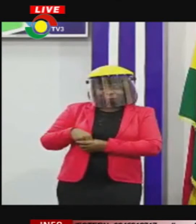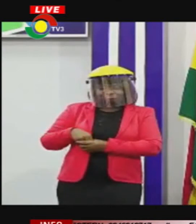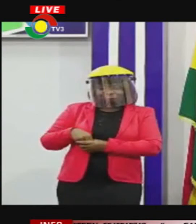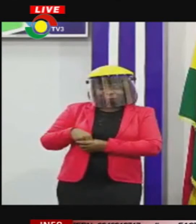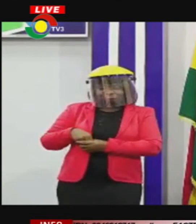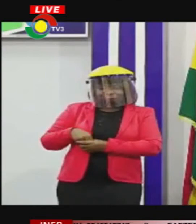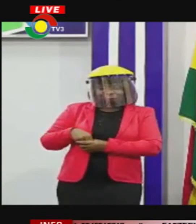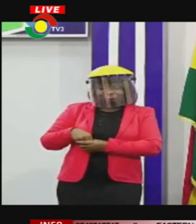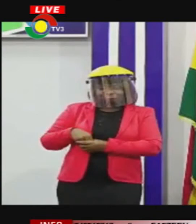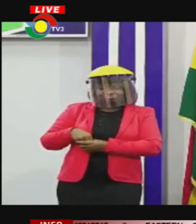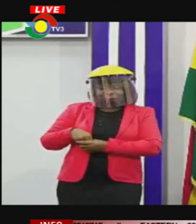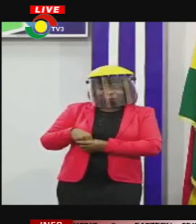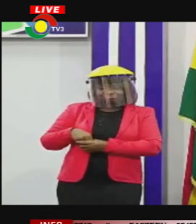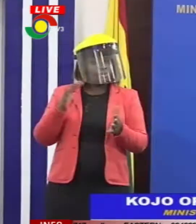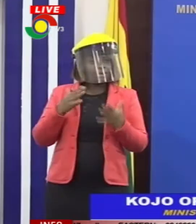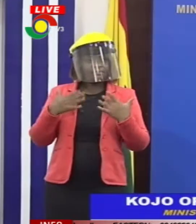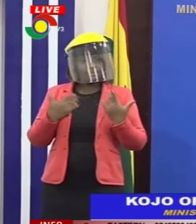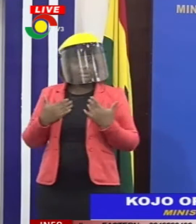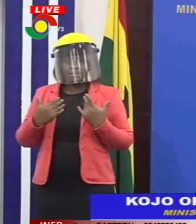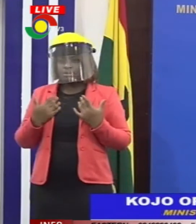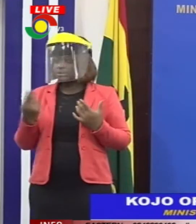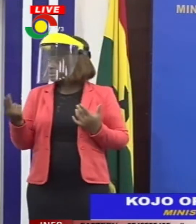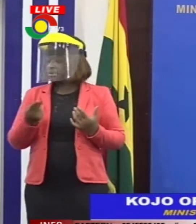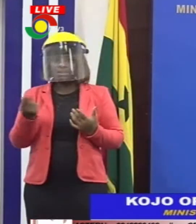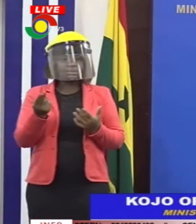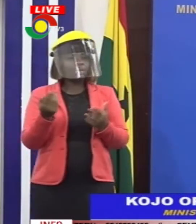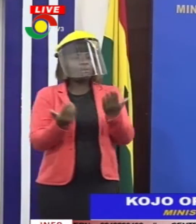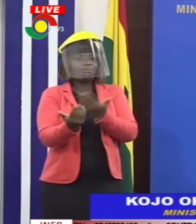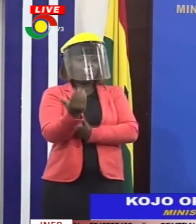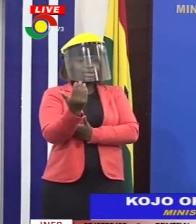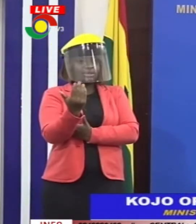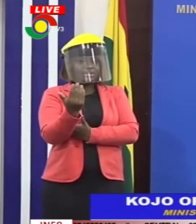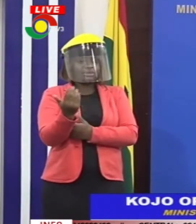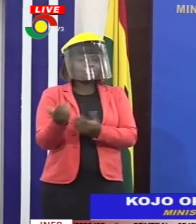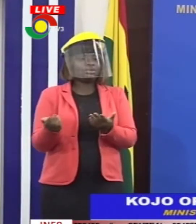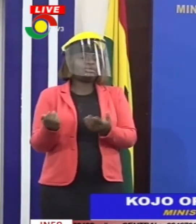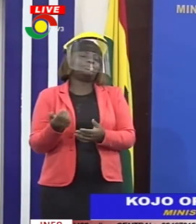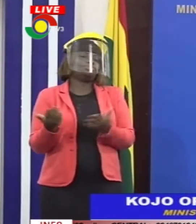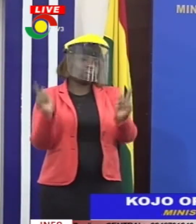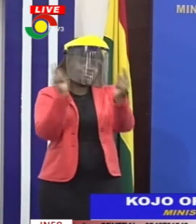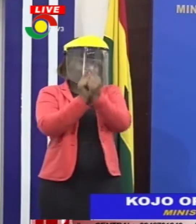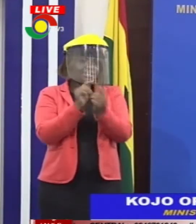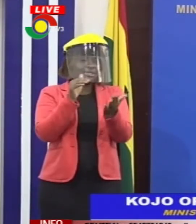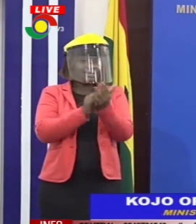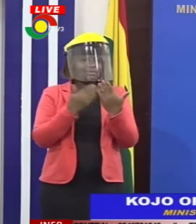I think we'll leave it here this morning. I'm very grateful. On Thursday morning, we'll engage with you with the latest updates. Thank you.